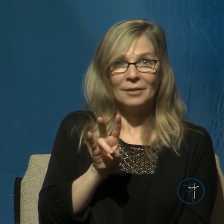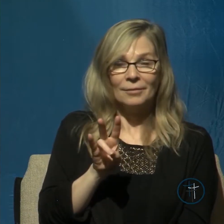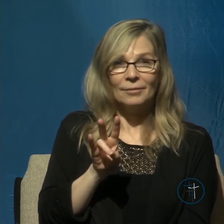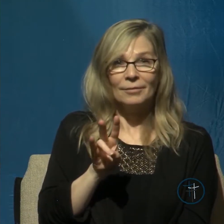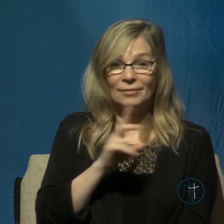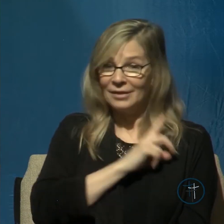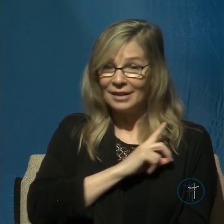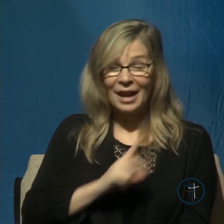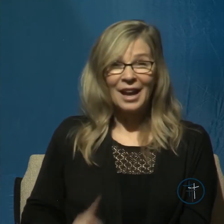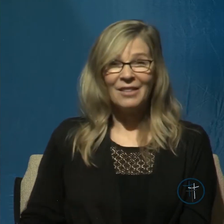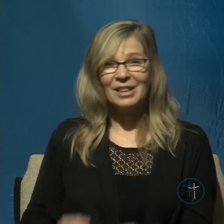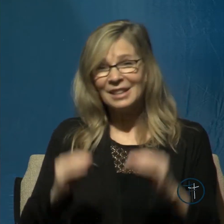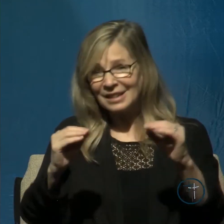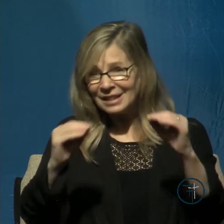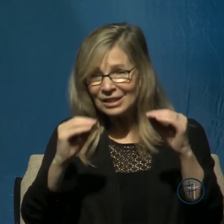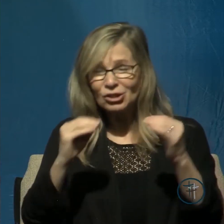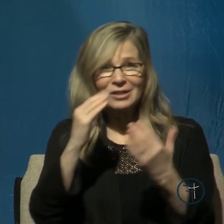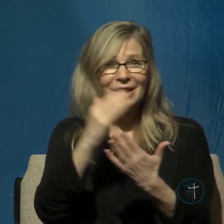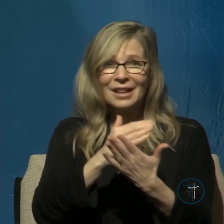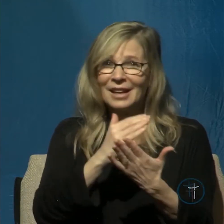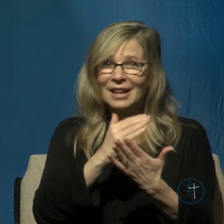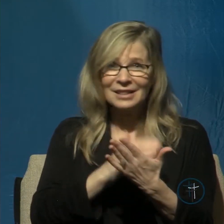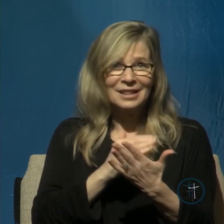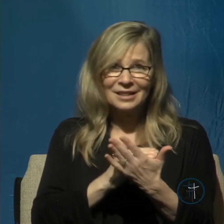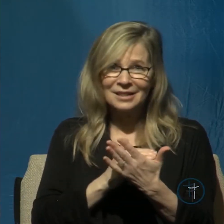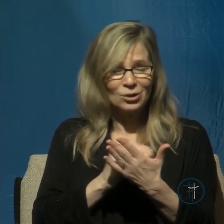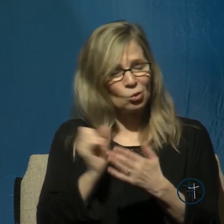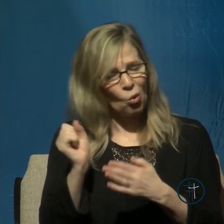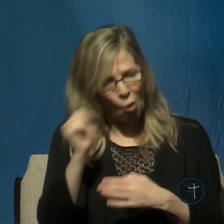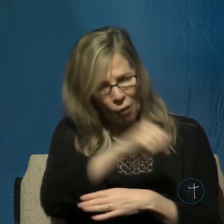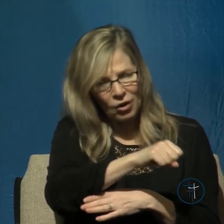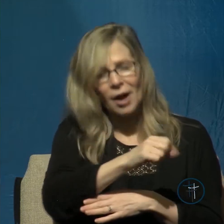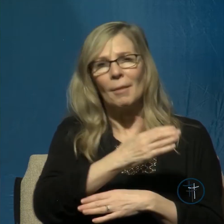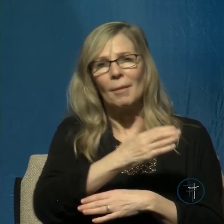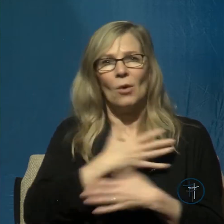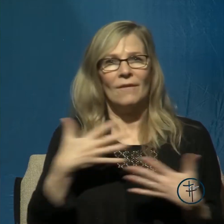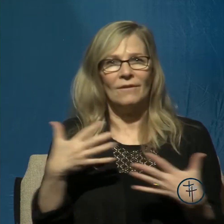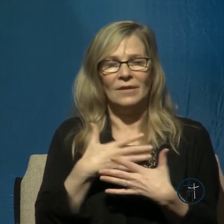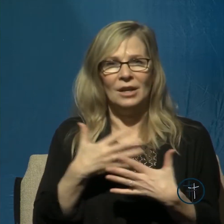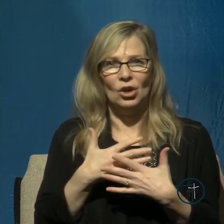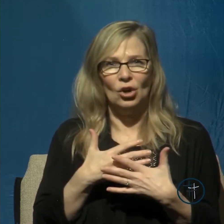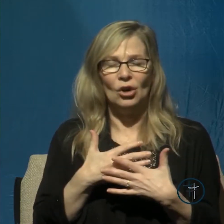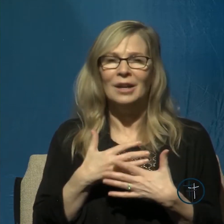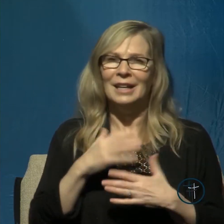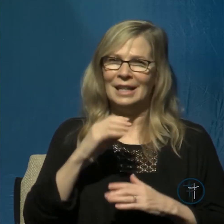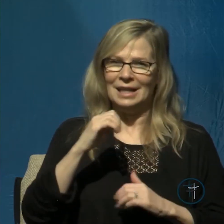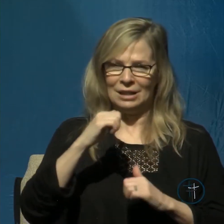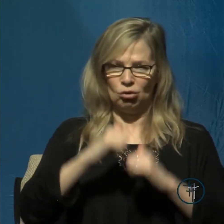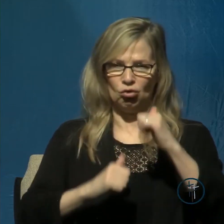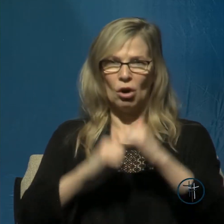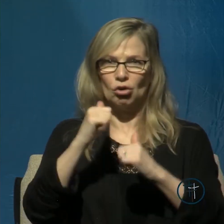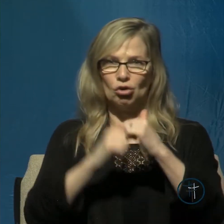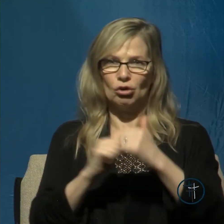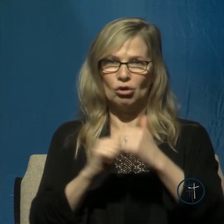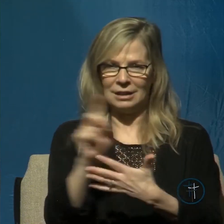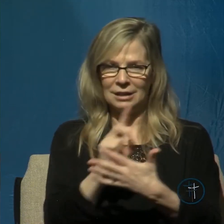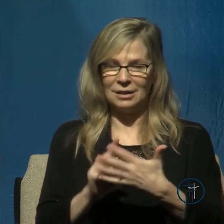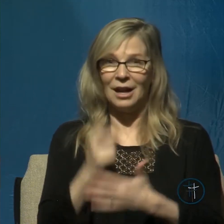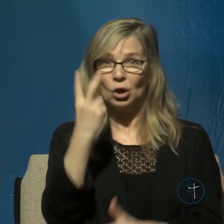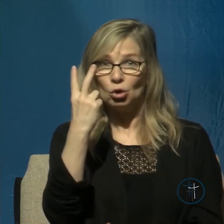overcoming our fears, David has structured his words to form two main sections. First, he tells us about his